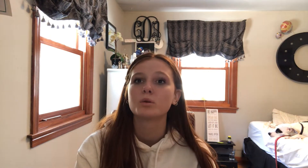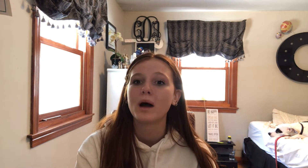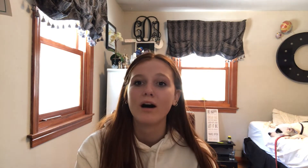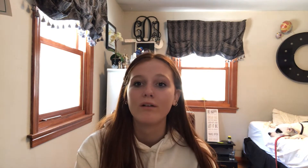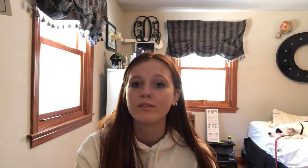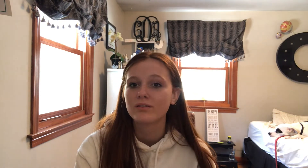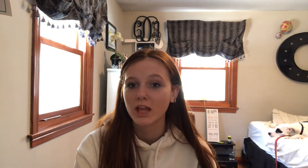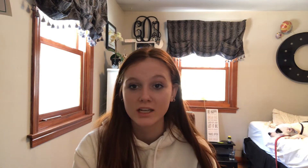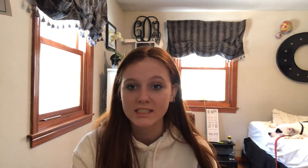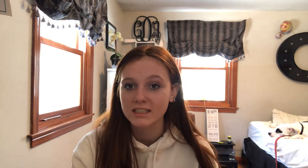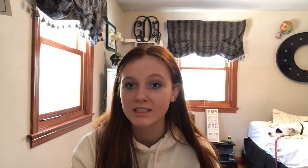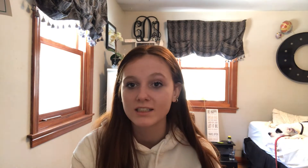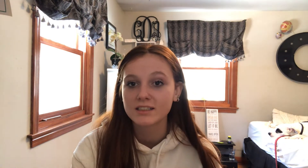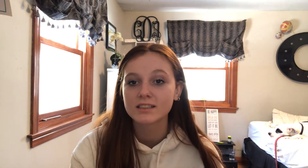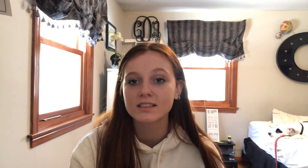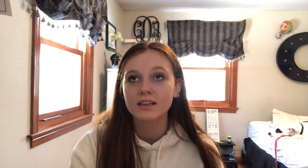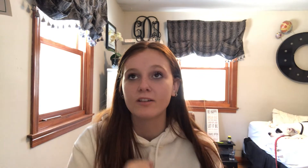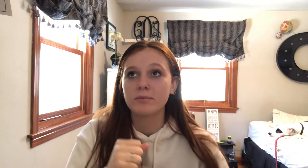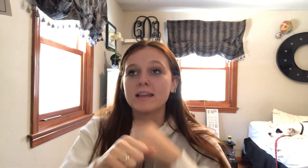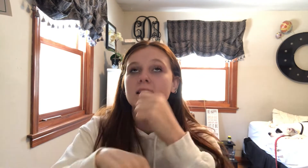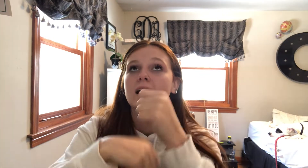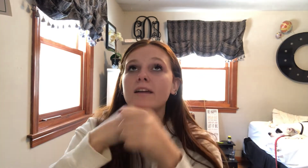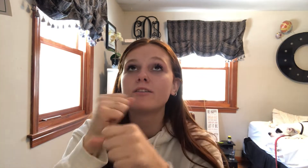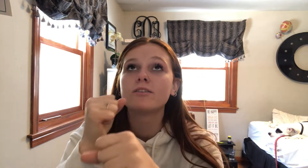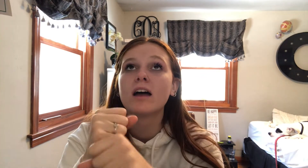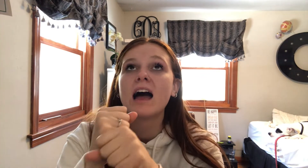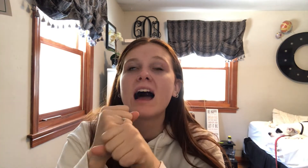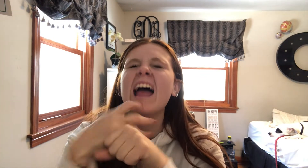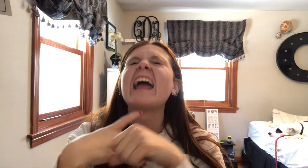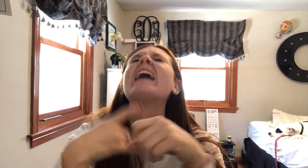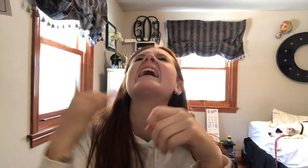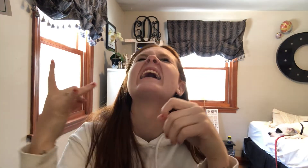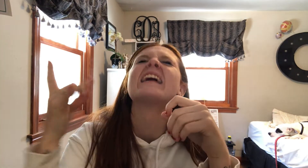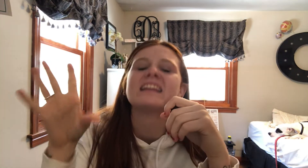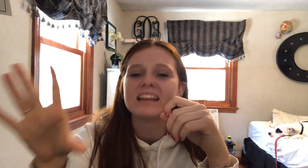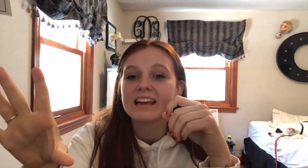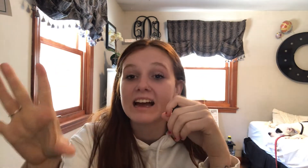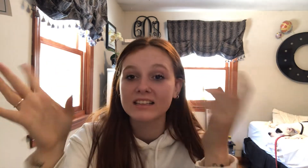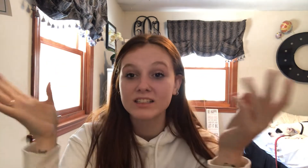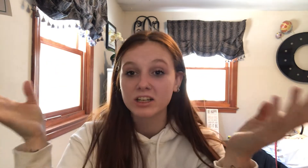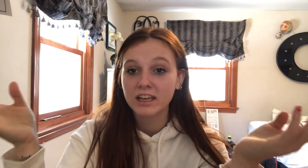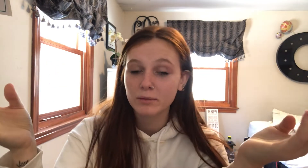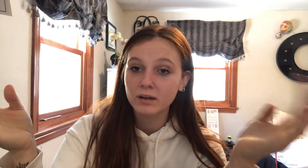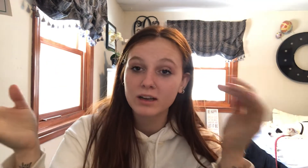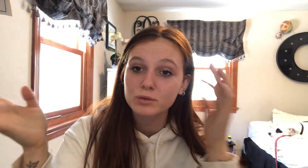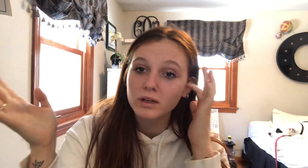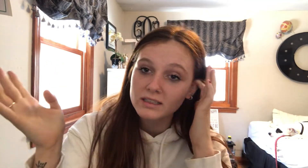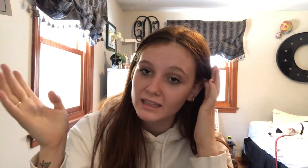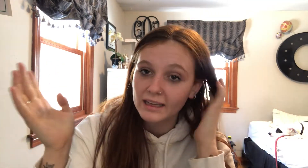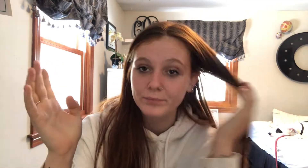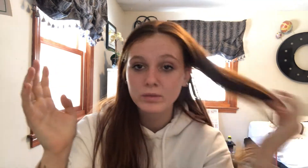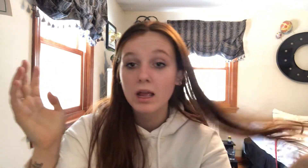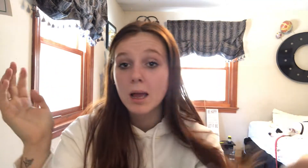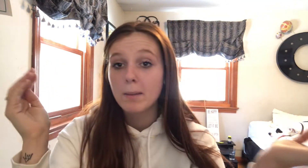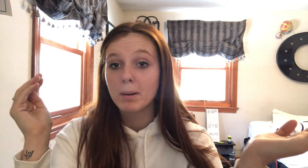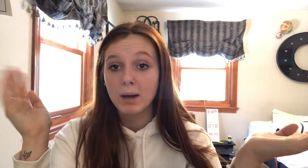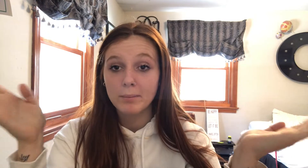12, 13 years of my life. I hated it. I still can't pronounce words like Monopoly.